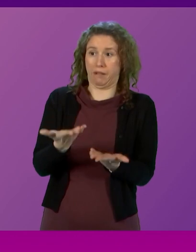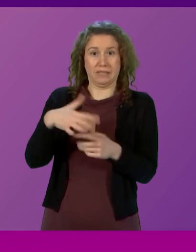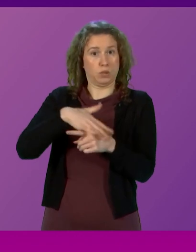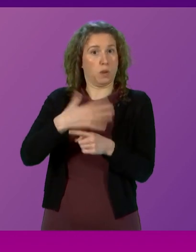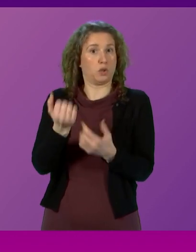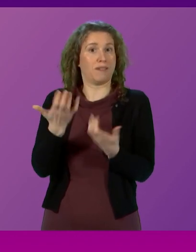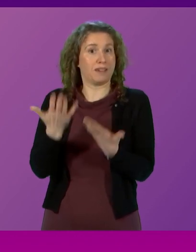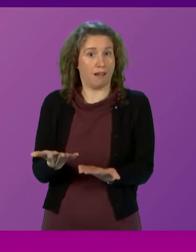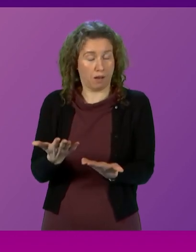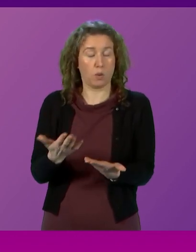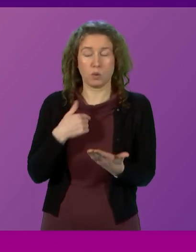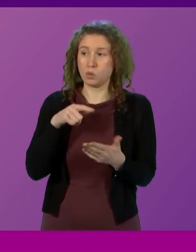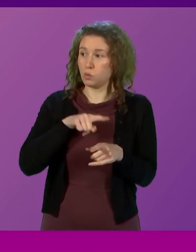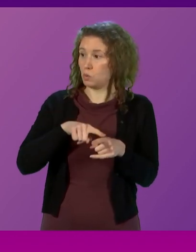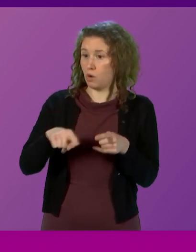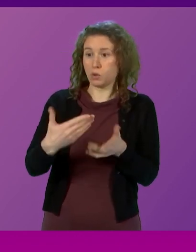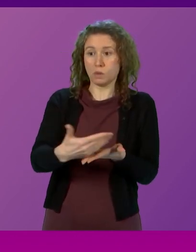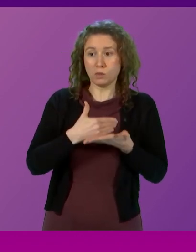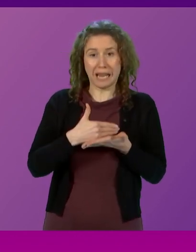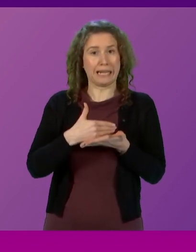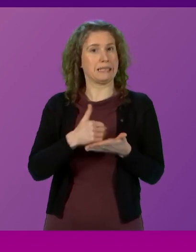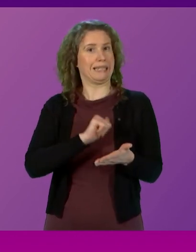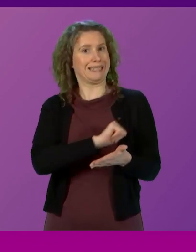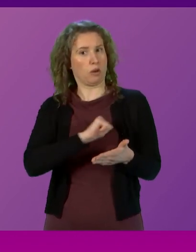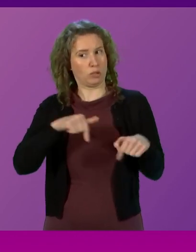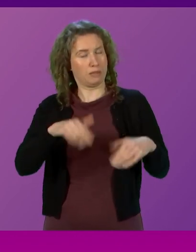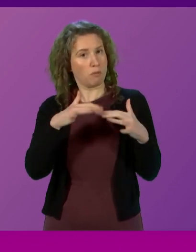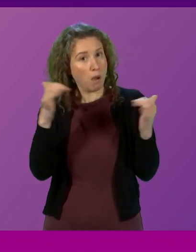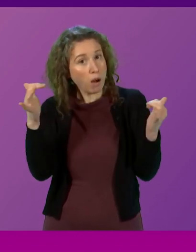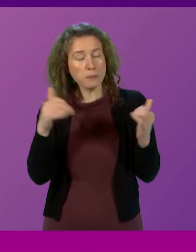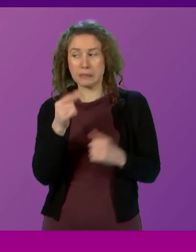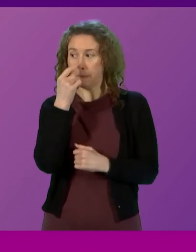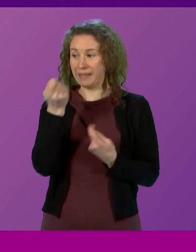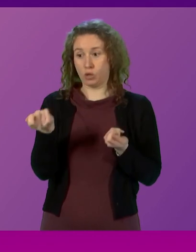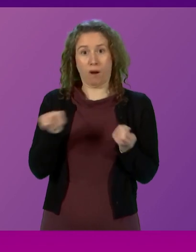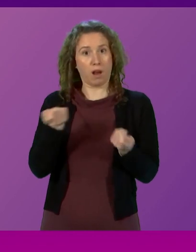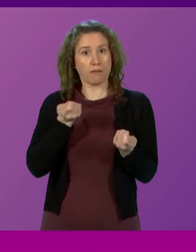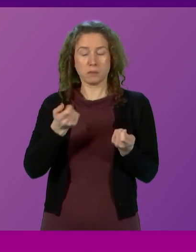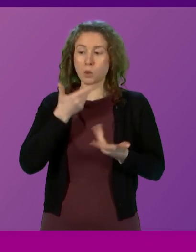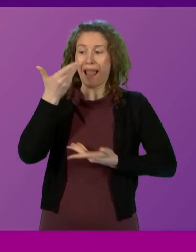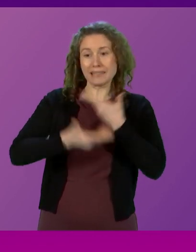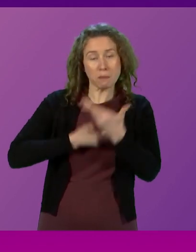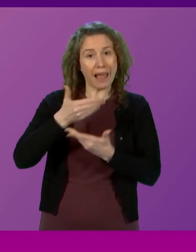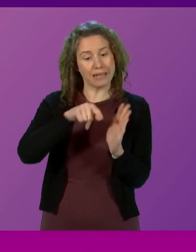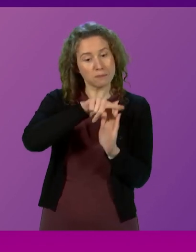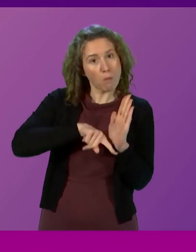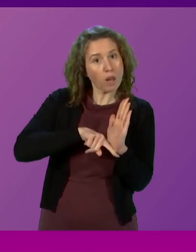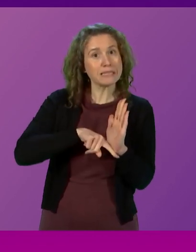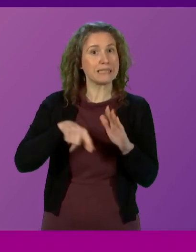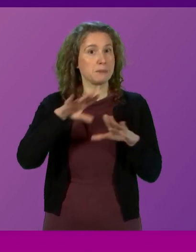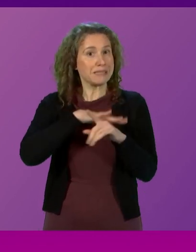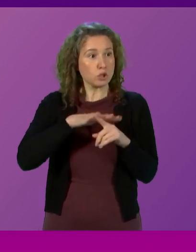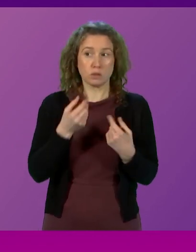Presiding Officer, in protecting the integrity of Parliament and the ability of Government to explain its policy position